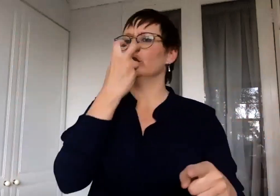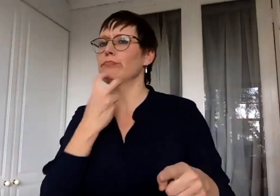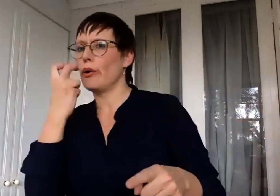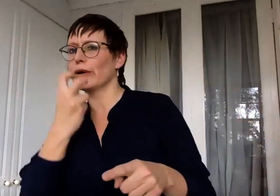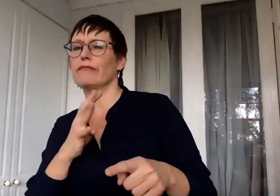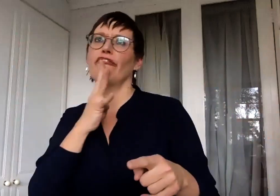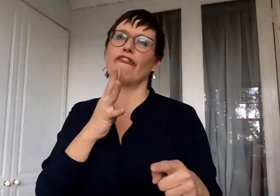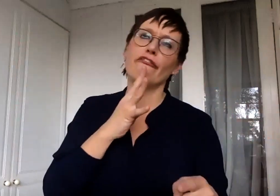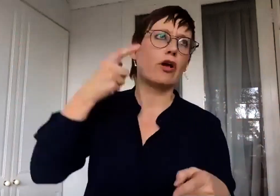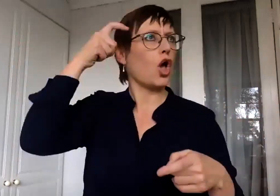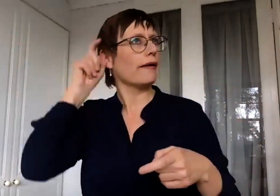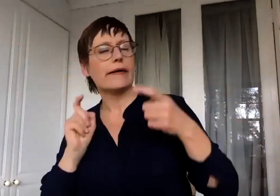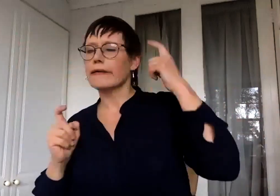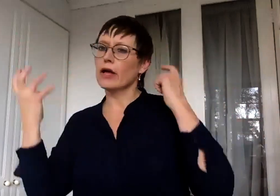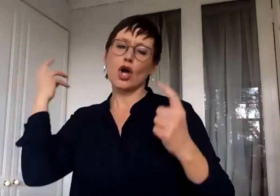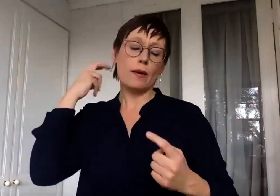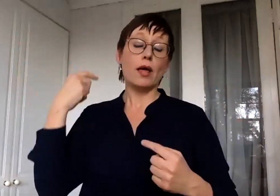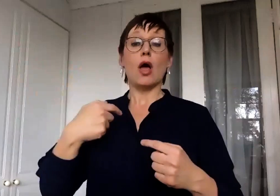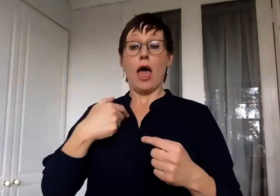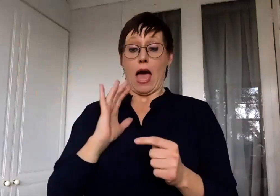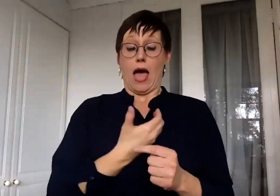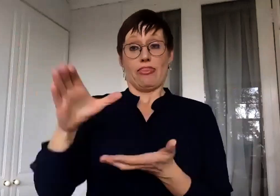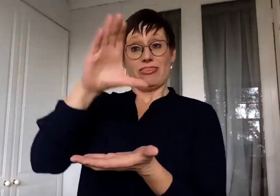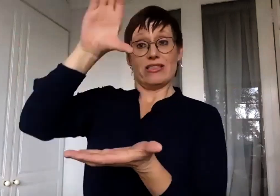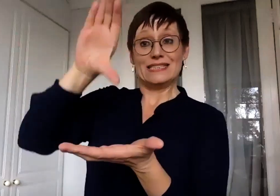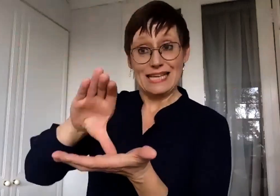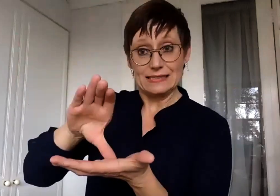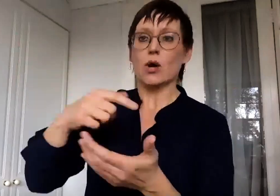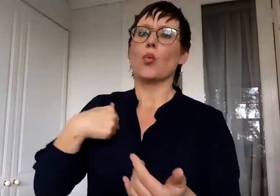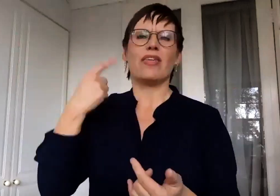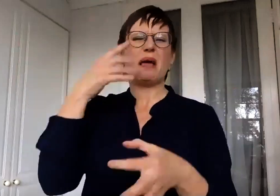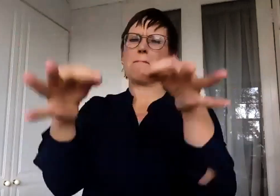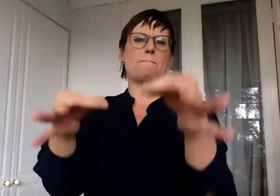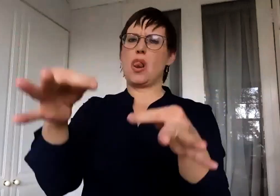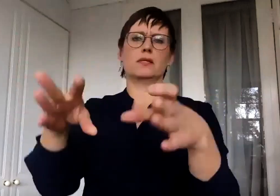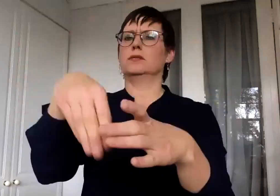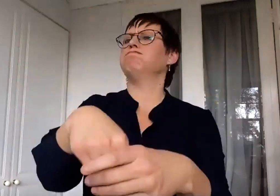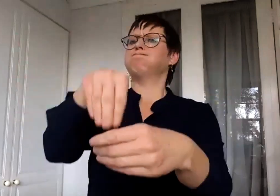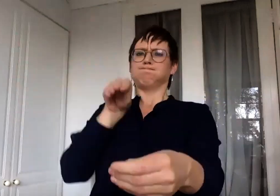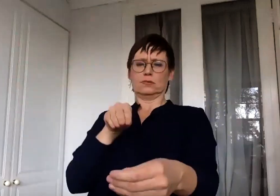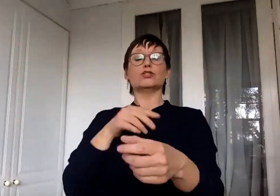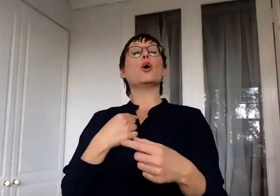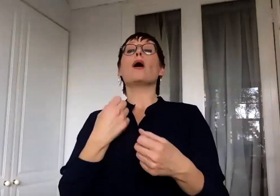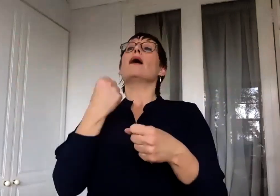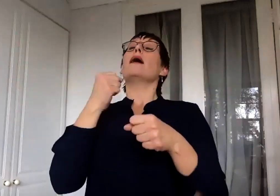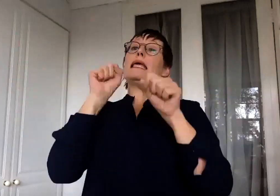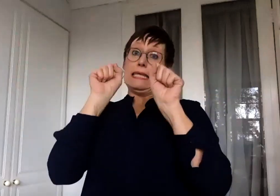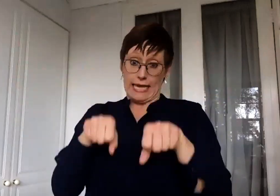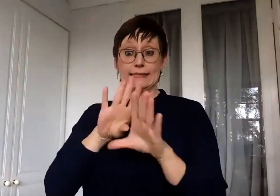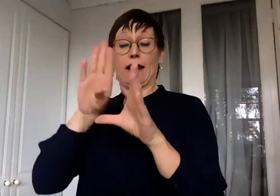politically fraught, we try and pull ourselves out of the politics by doing research and showing that one